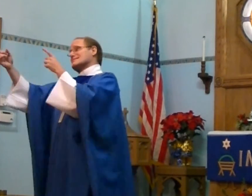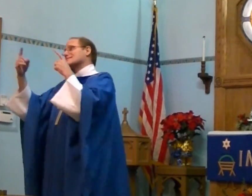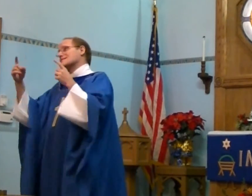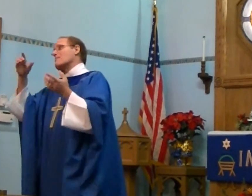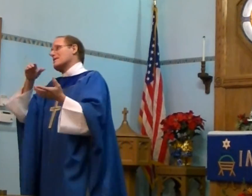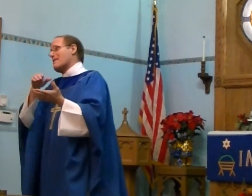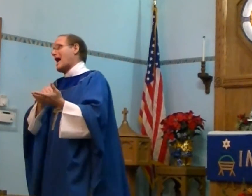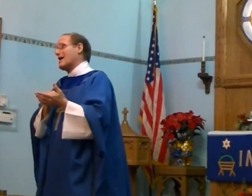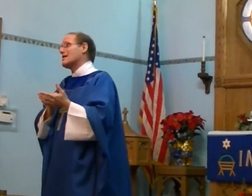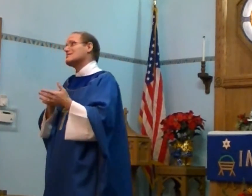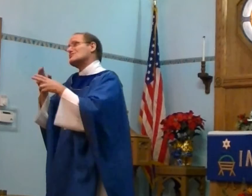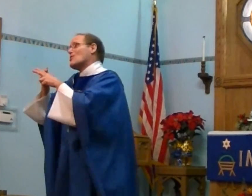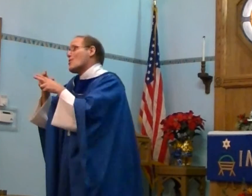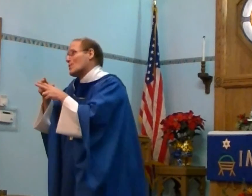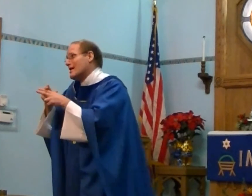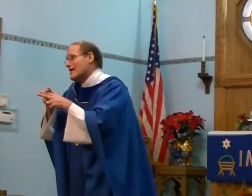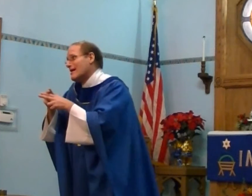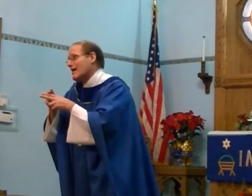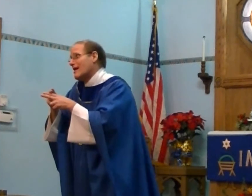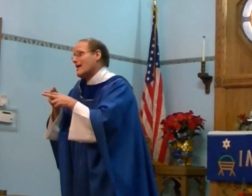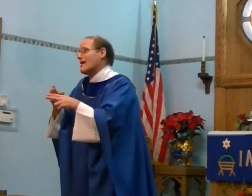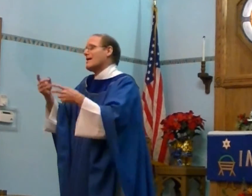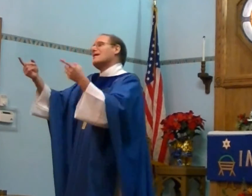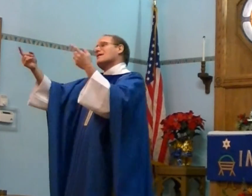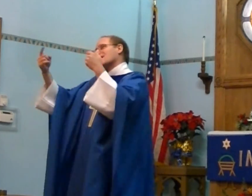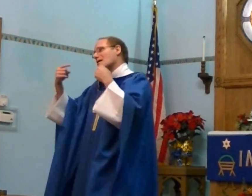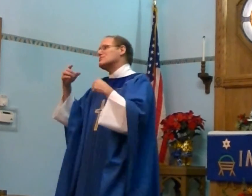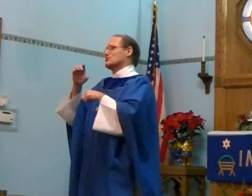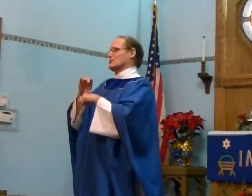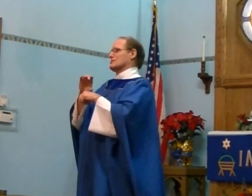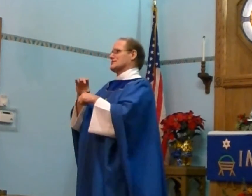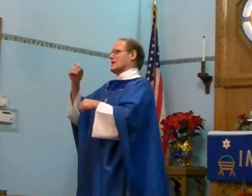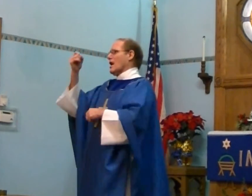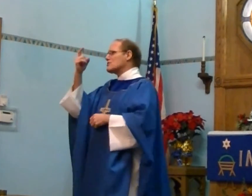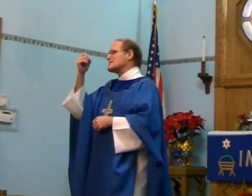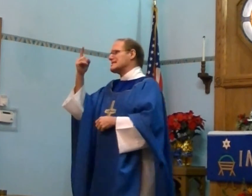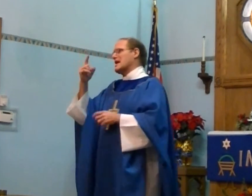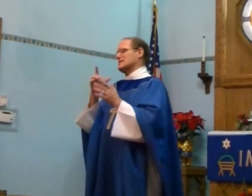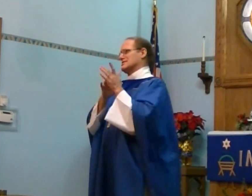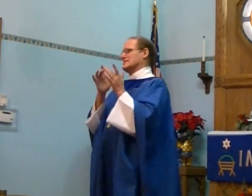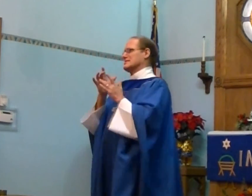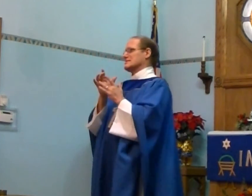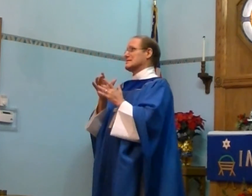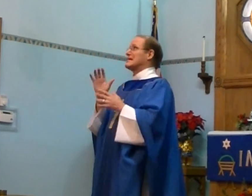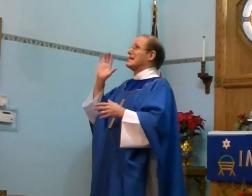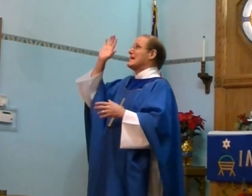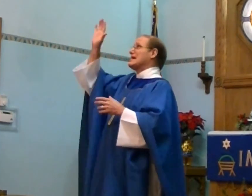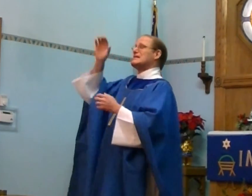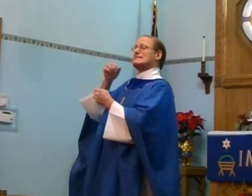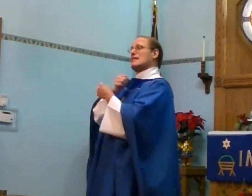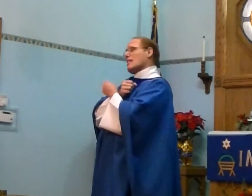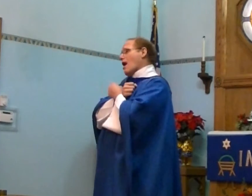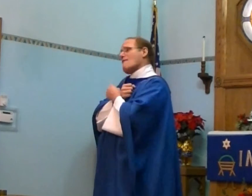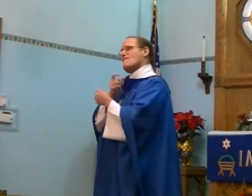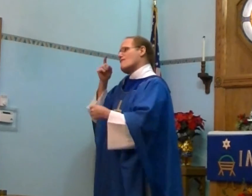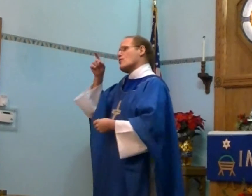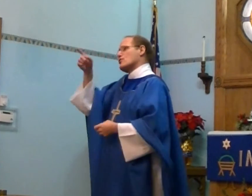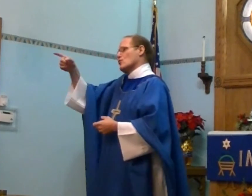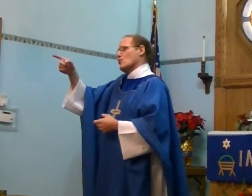is coming back soon come to church understand Jesus his love for you